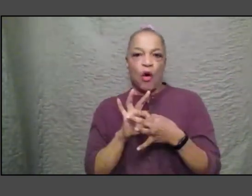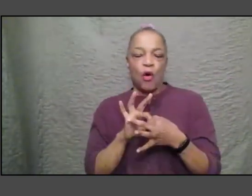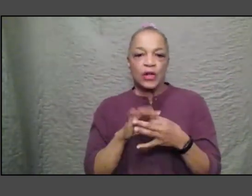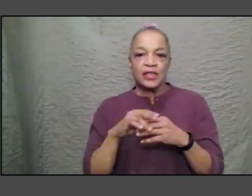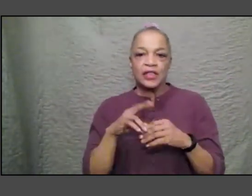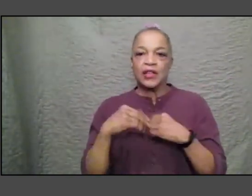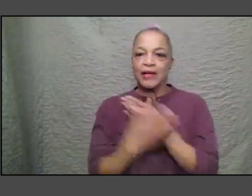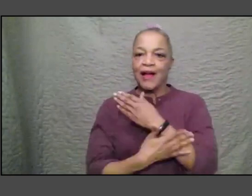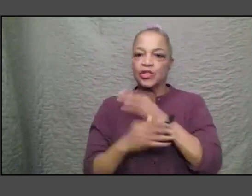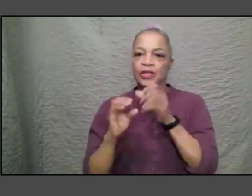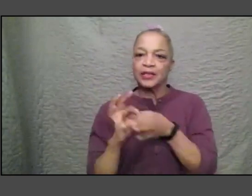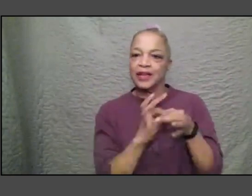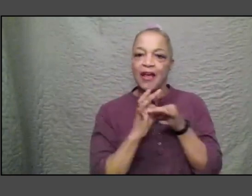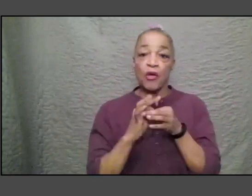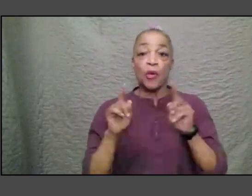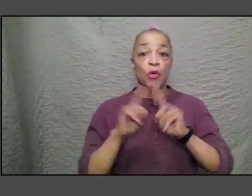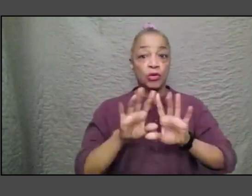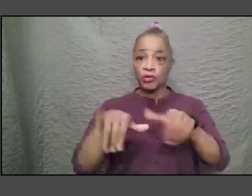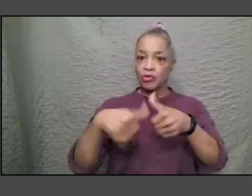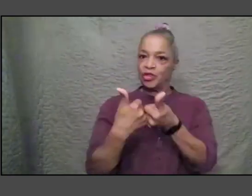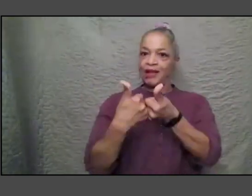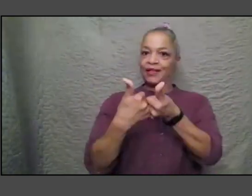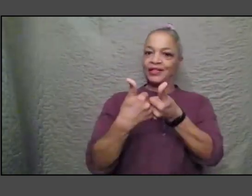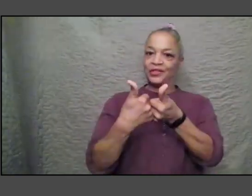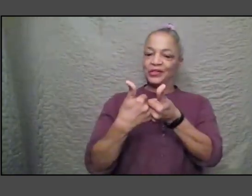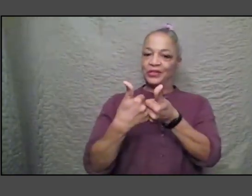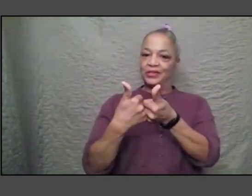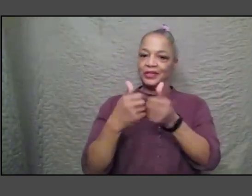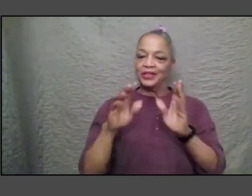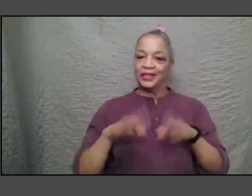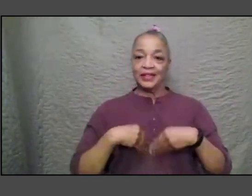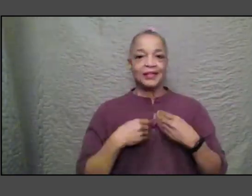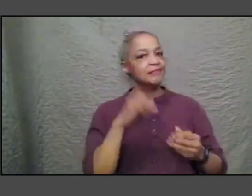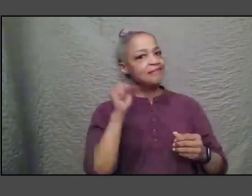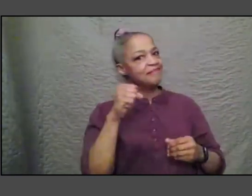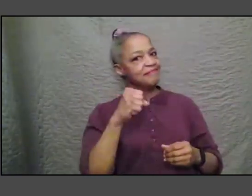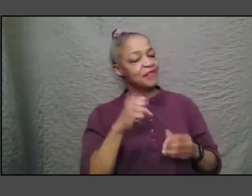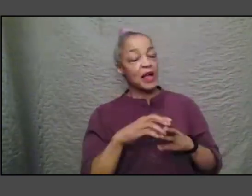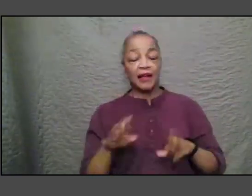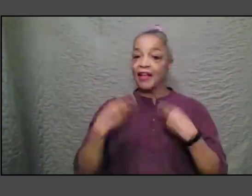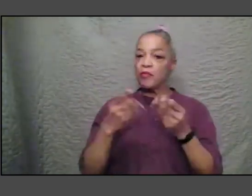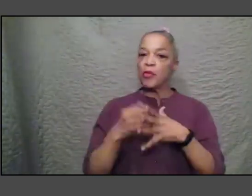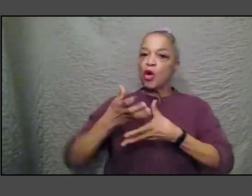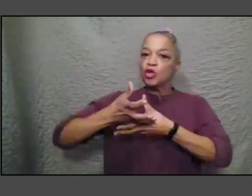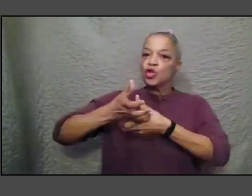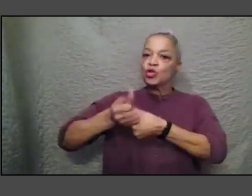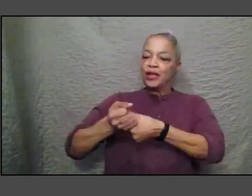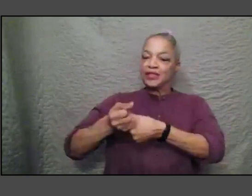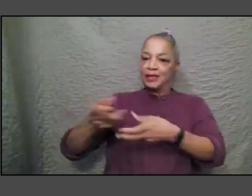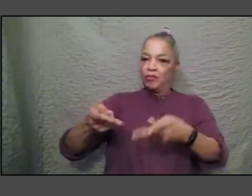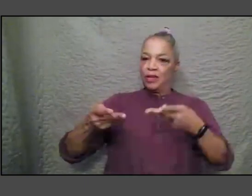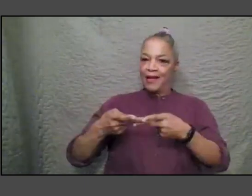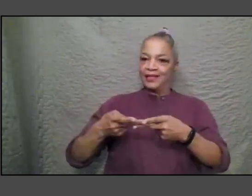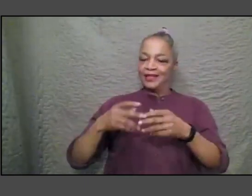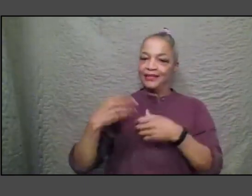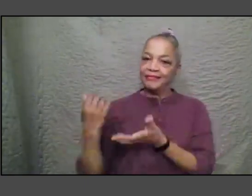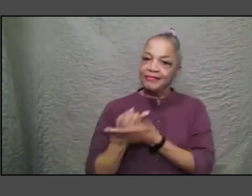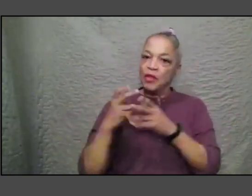um to really give people since the trusted source to give them that opportunity to to fight for the good fight um